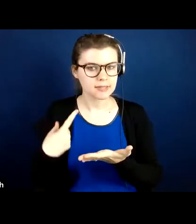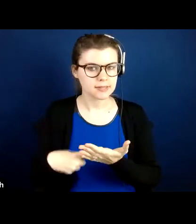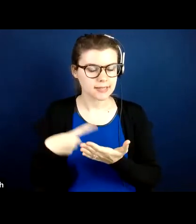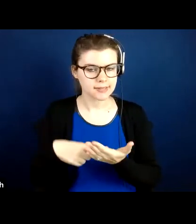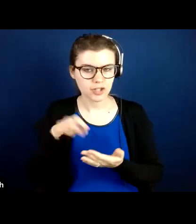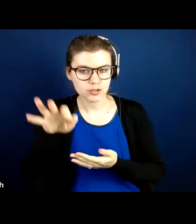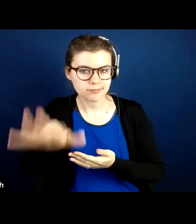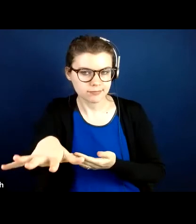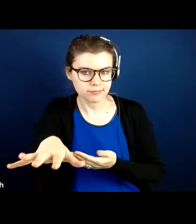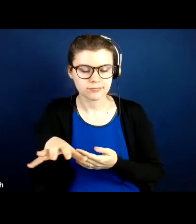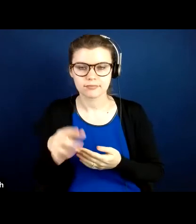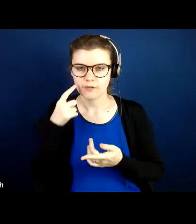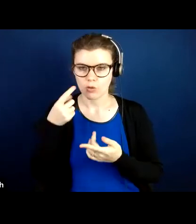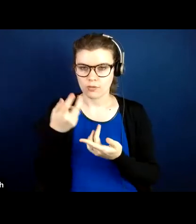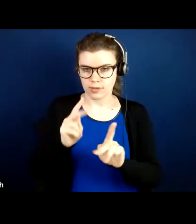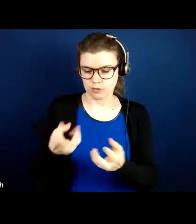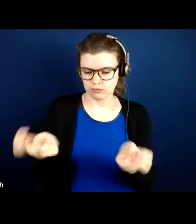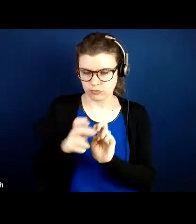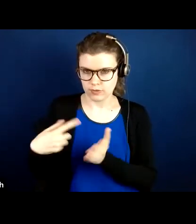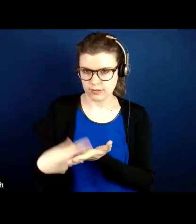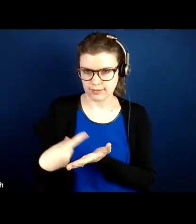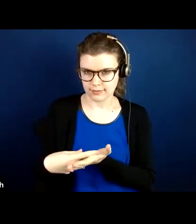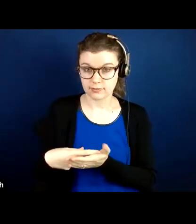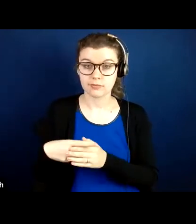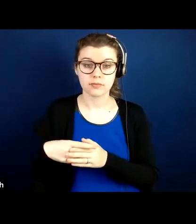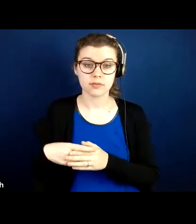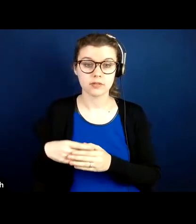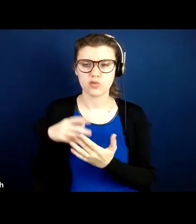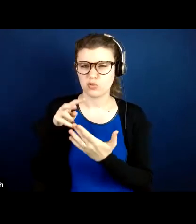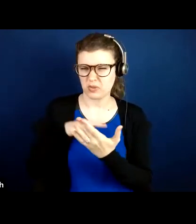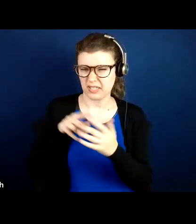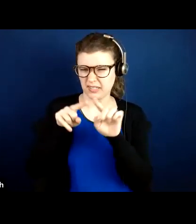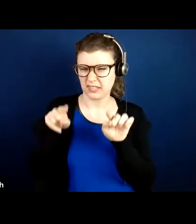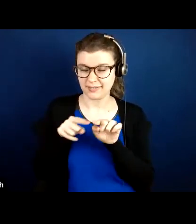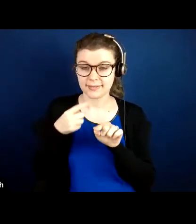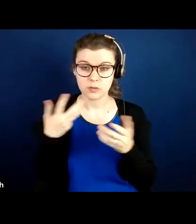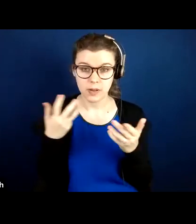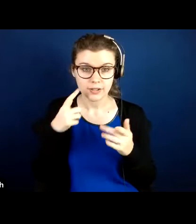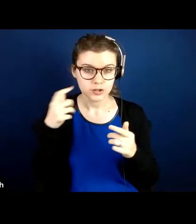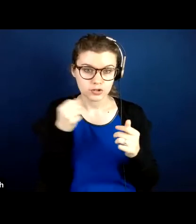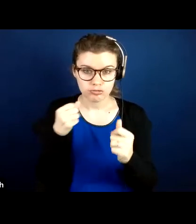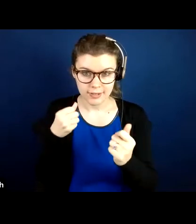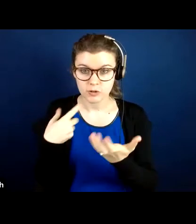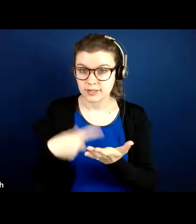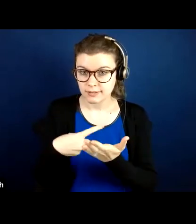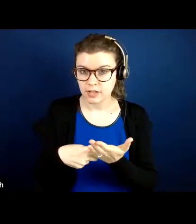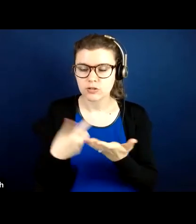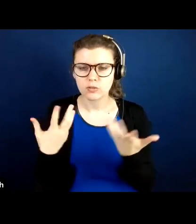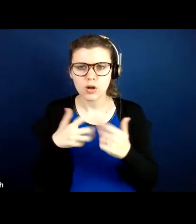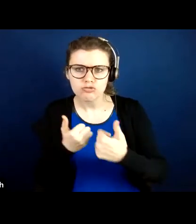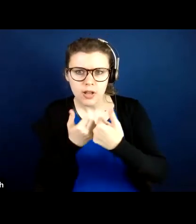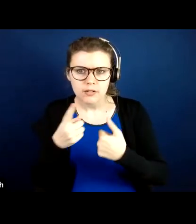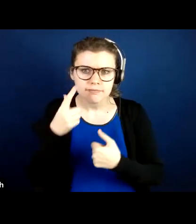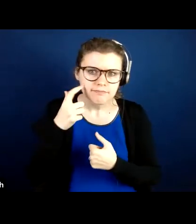a discussion slide. So it says strategies and discussion. What challenges do you foresee in changing your food choices and eating